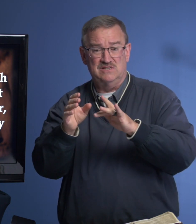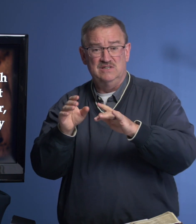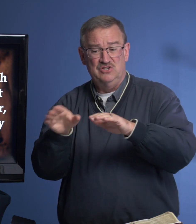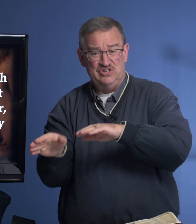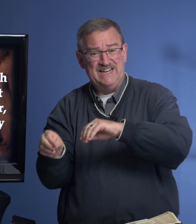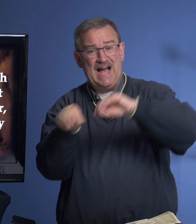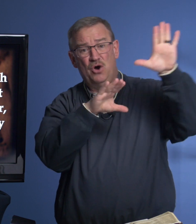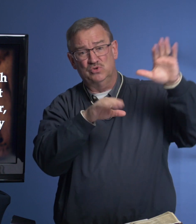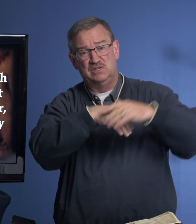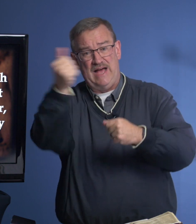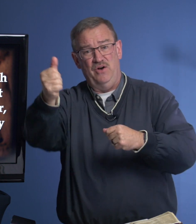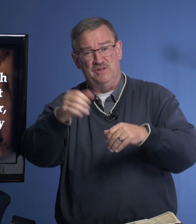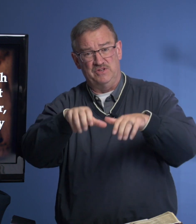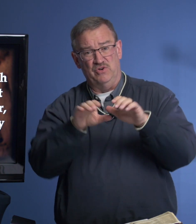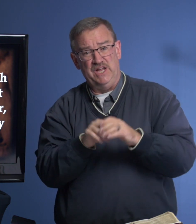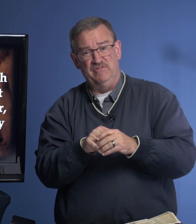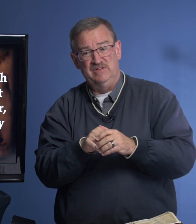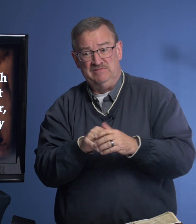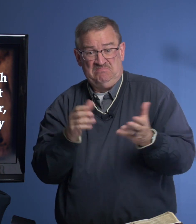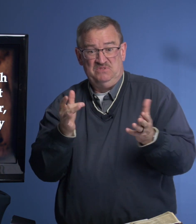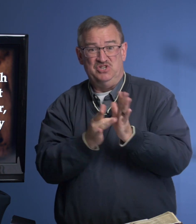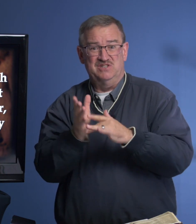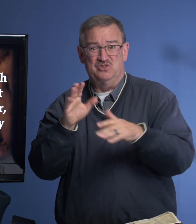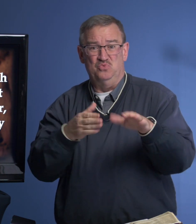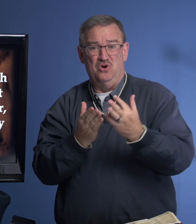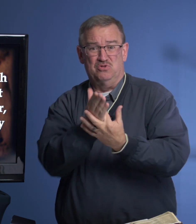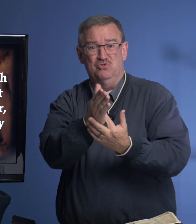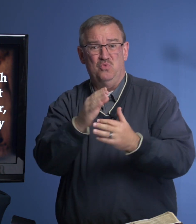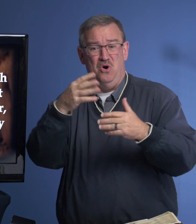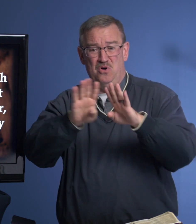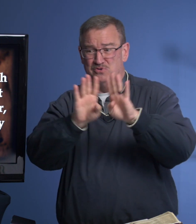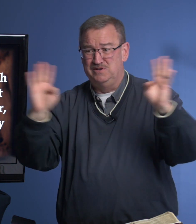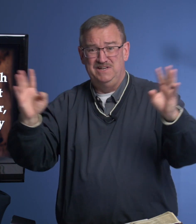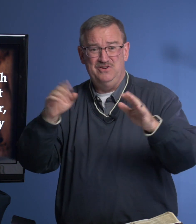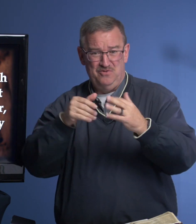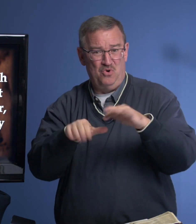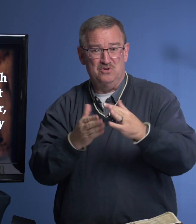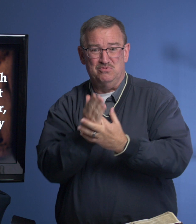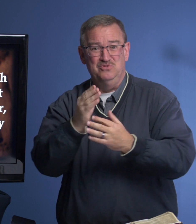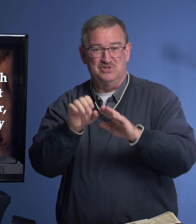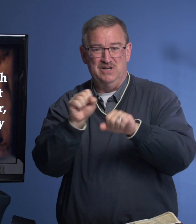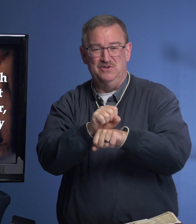could get out, out of the grave. Jesus could walk through walls. He could have walked through the stone.